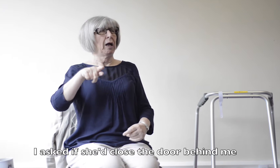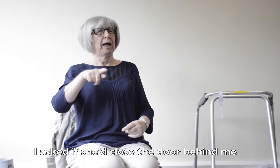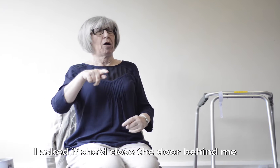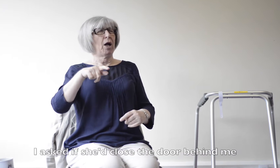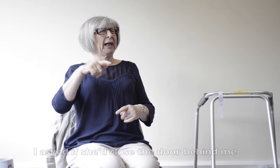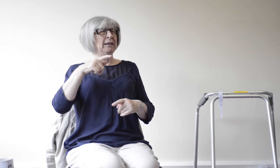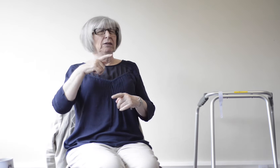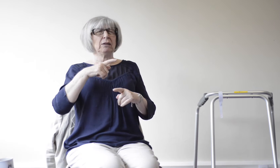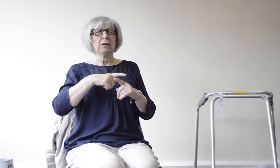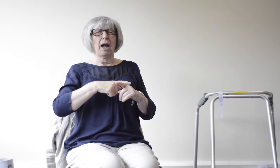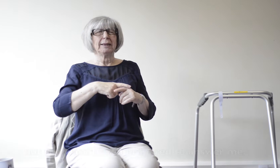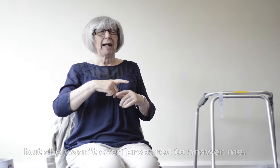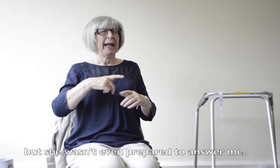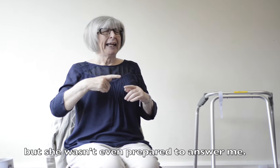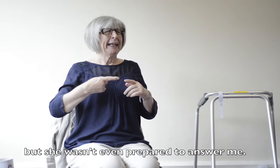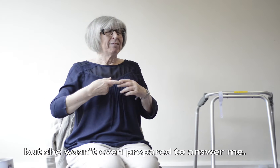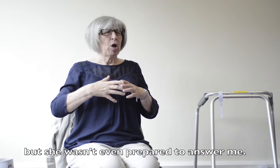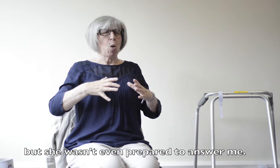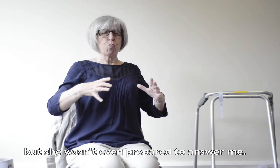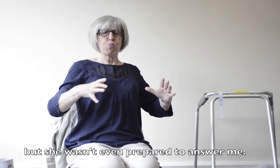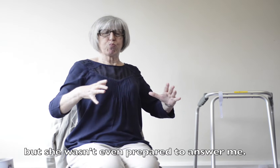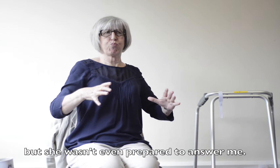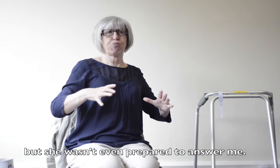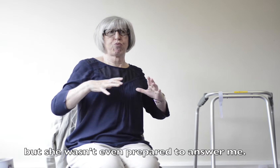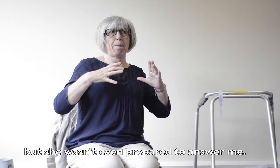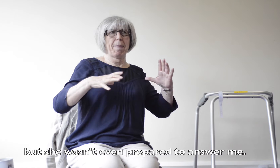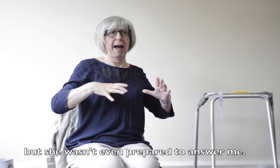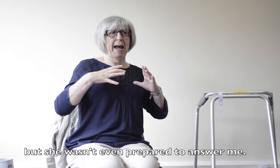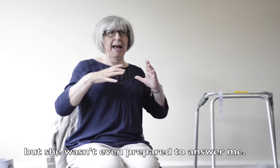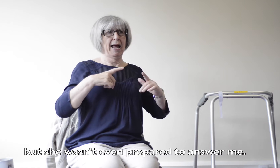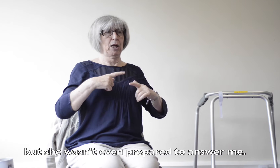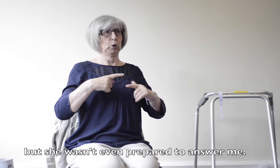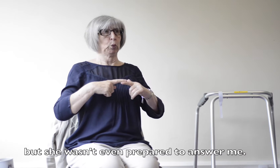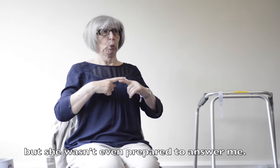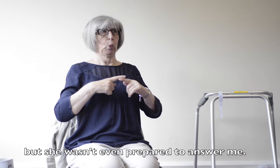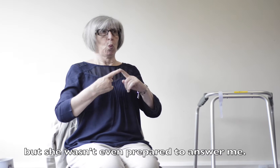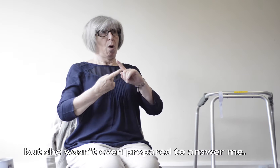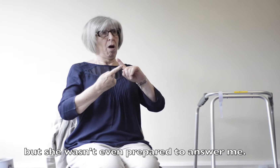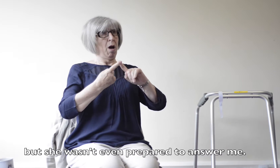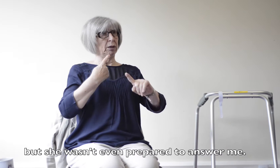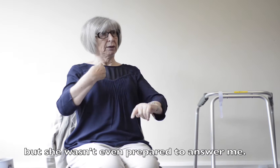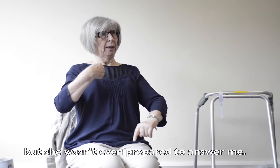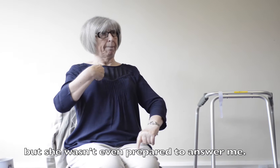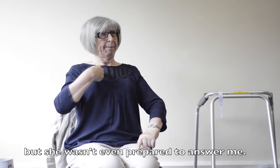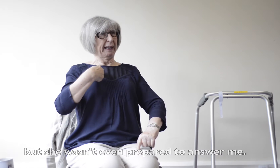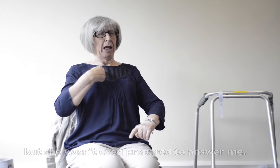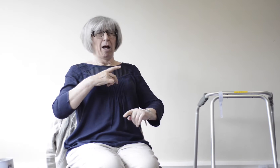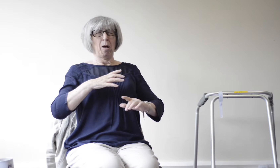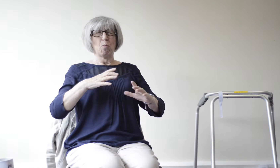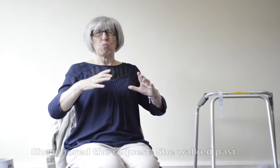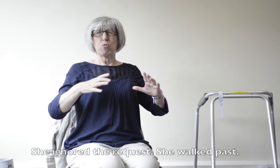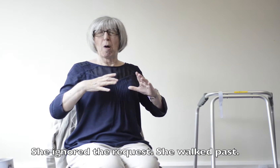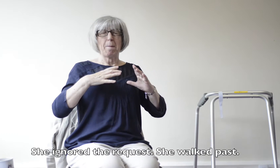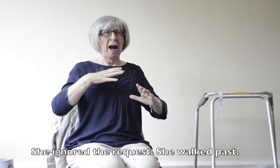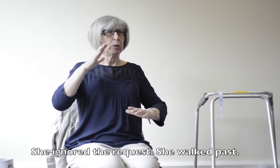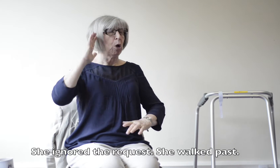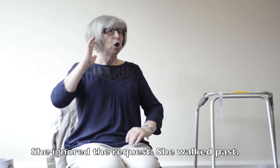But she wasn't even prepared to answer me or engage in communication with me. She just ignored the request